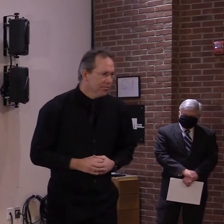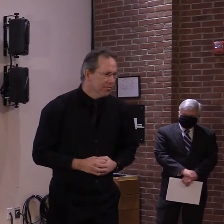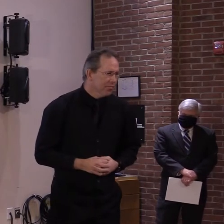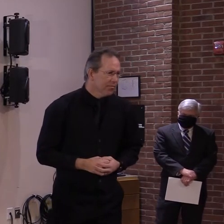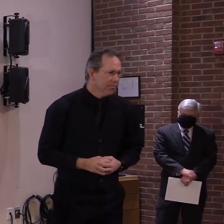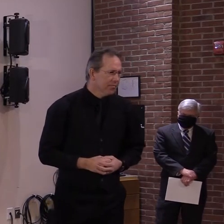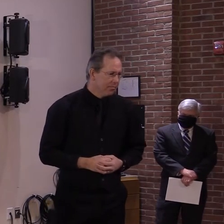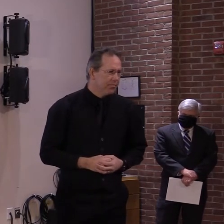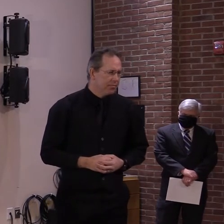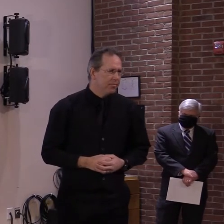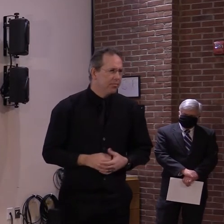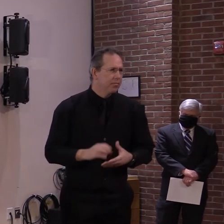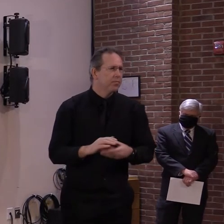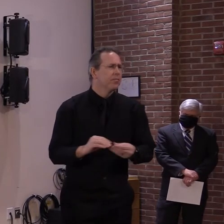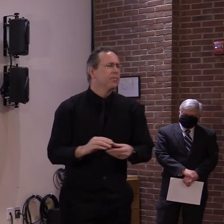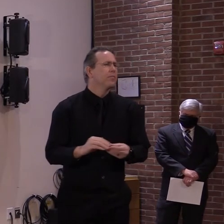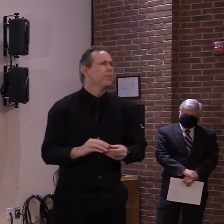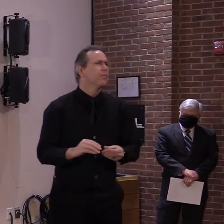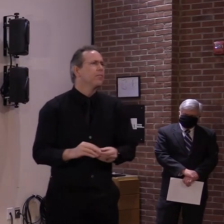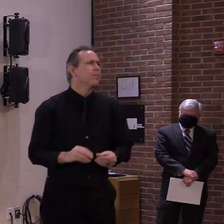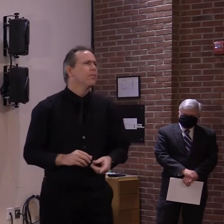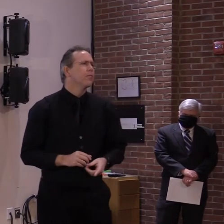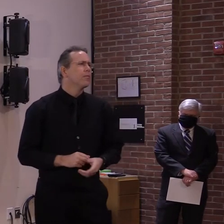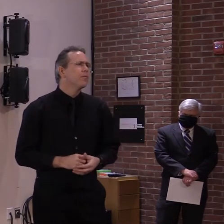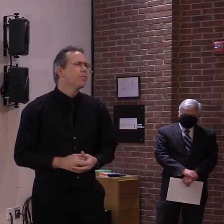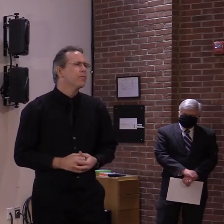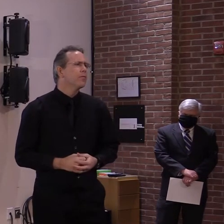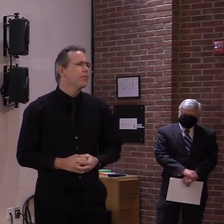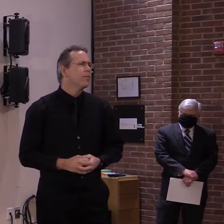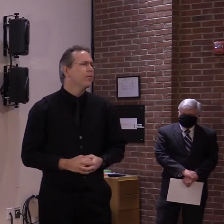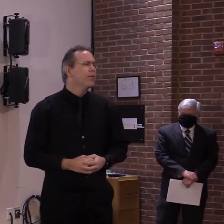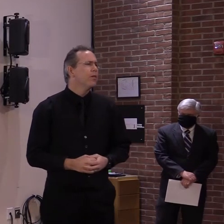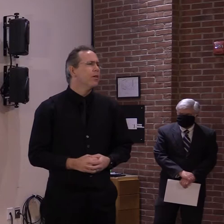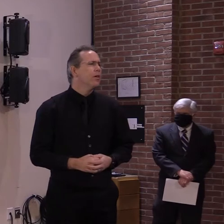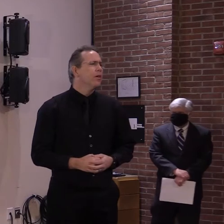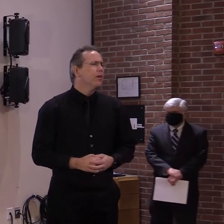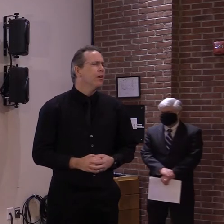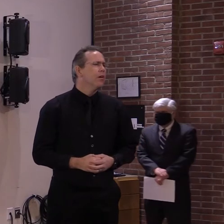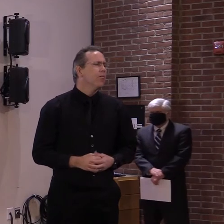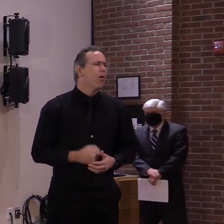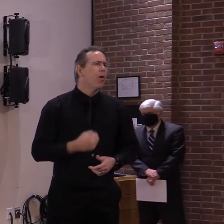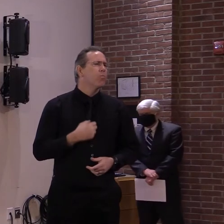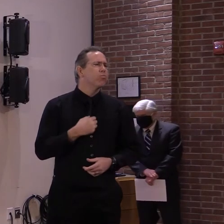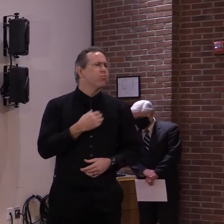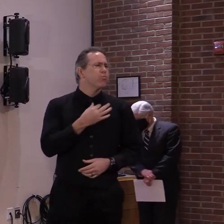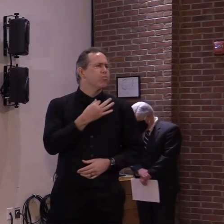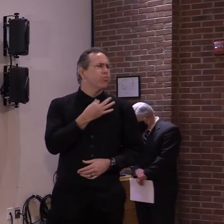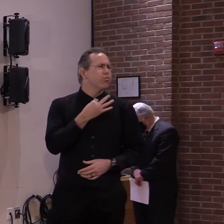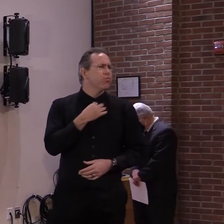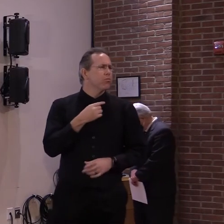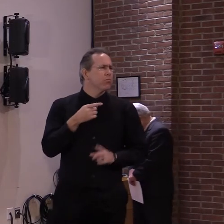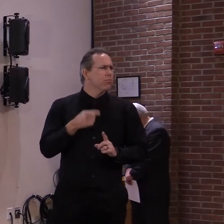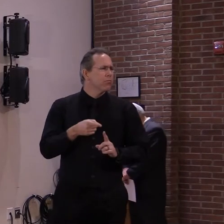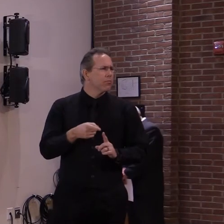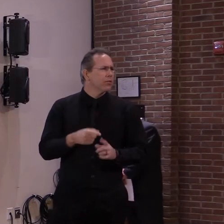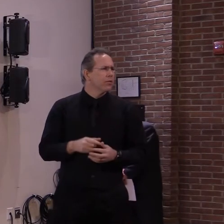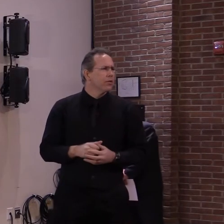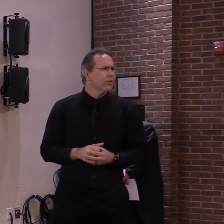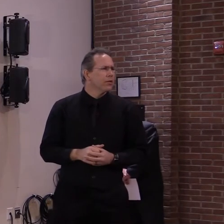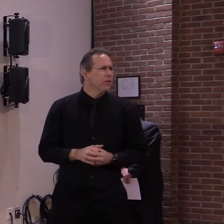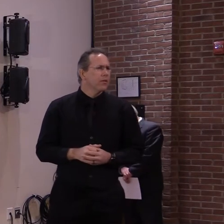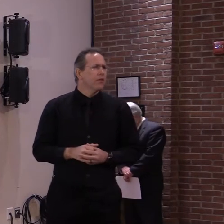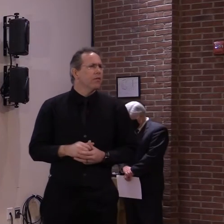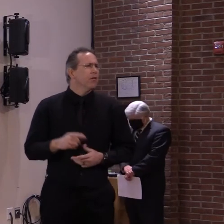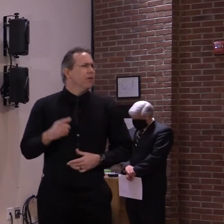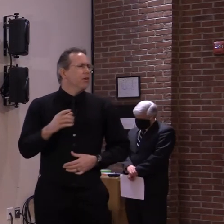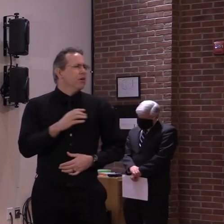was wondering. Oh, thank you, governor. I was wondering if, uh, Commissioner Sherling could just give an update. I know we've, you know, been hearing throughout the week in regards to what could